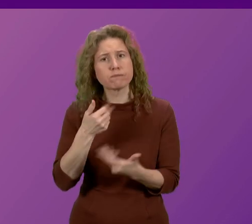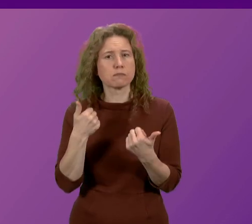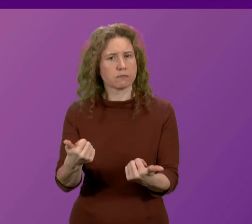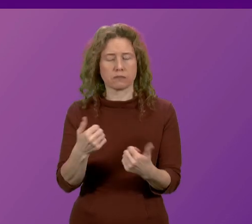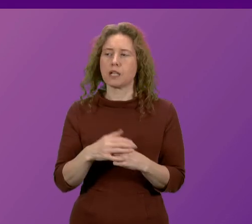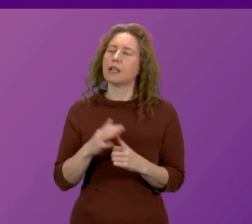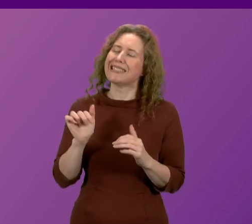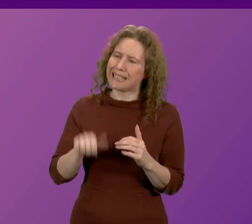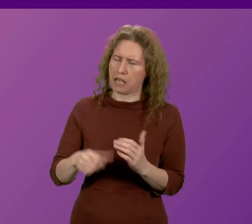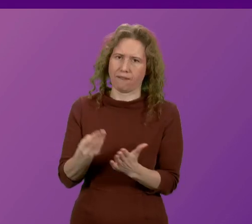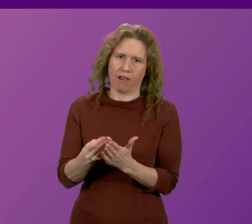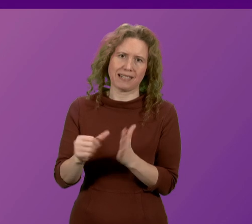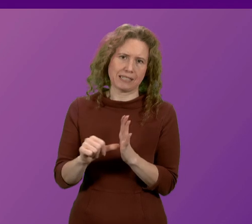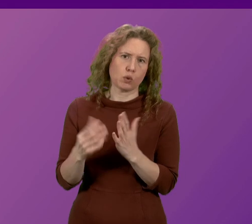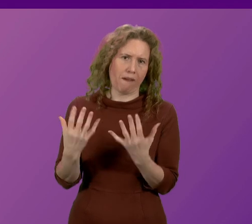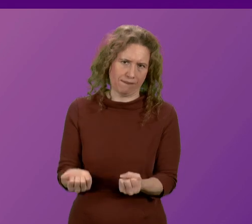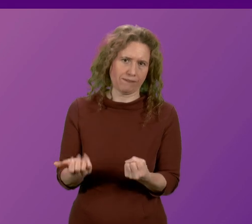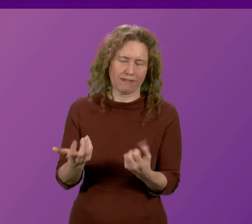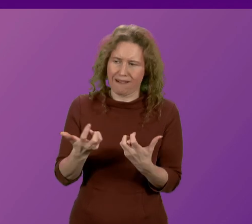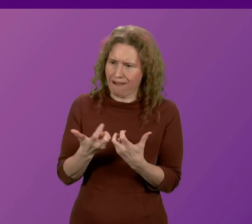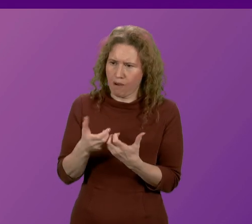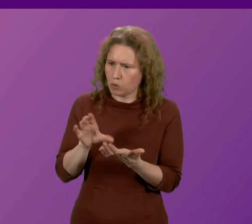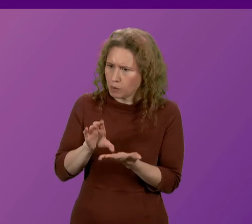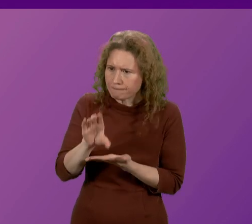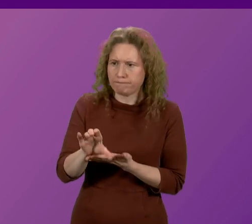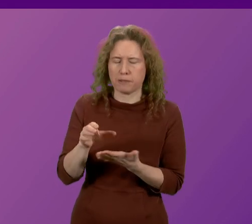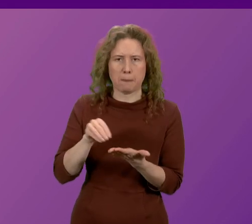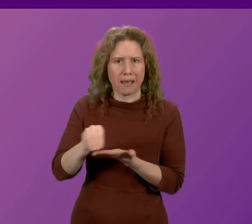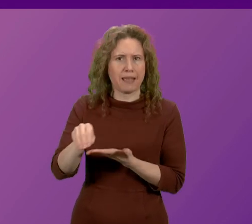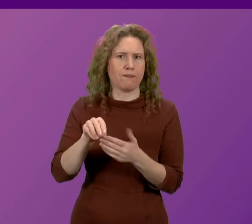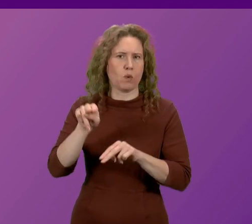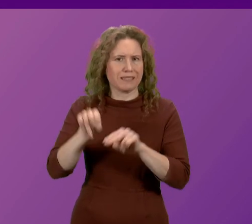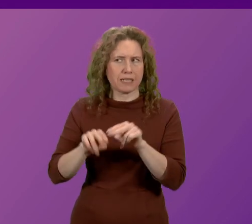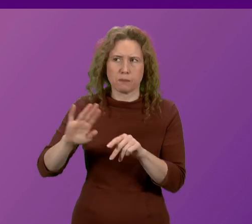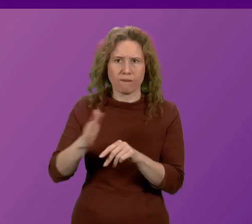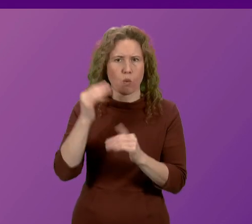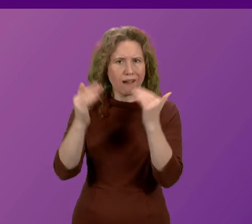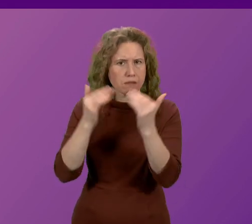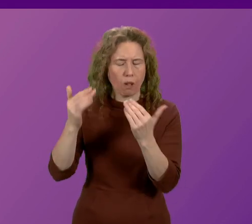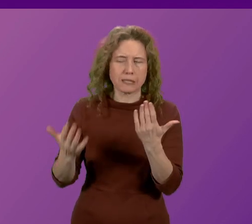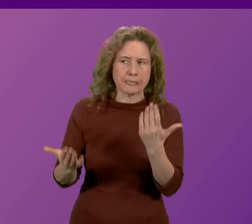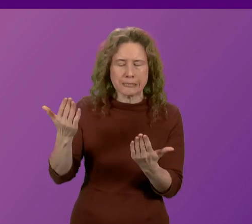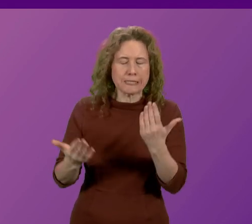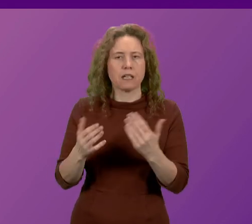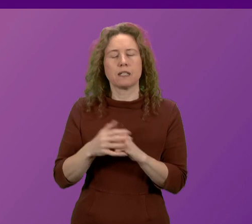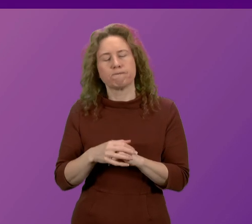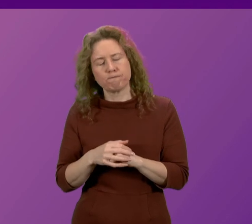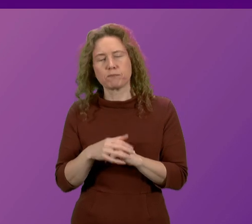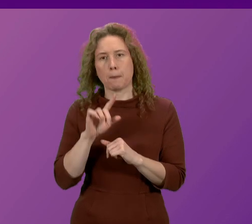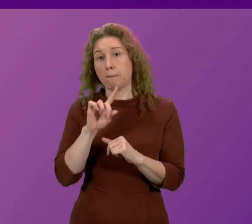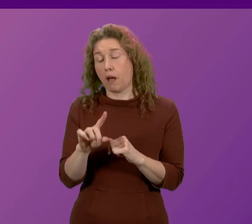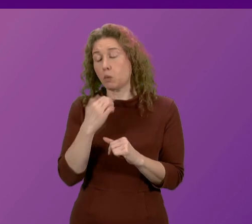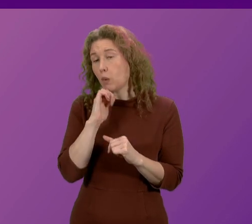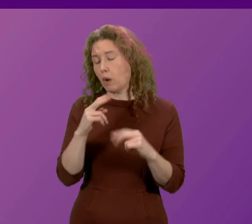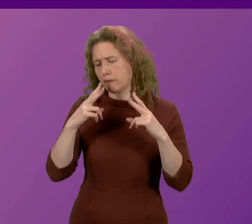Obviously, there are financial implications of meeting the costs of the assessments that Mr Mundell puts to me, but